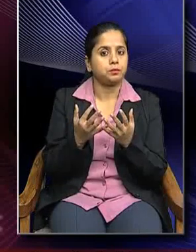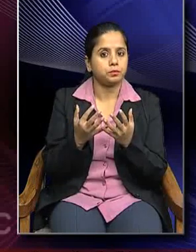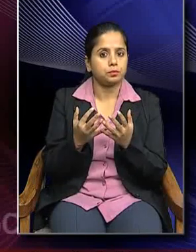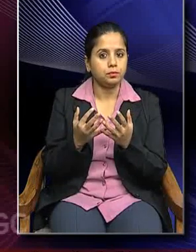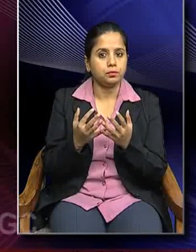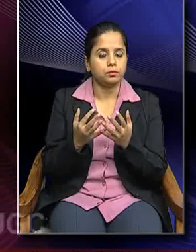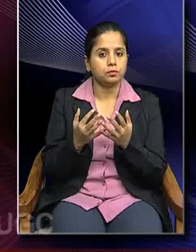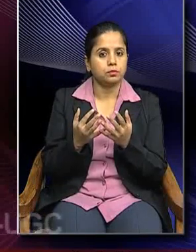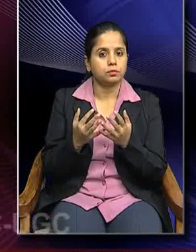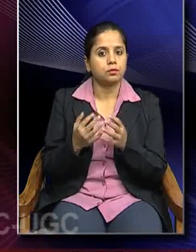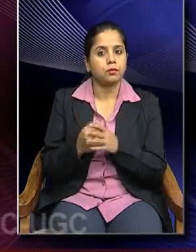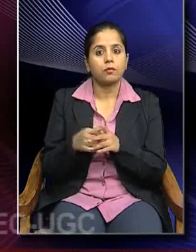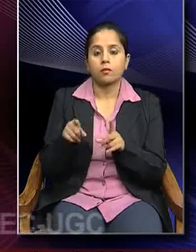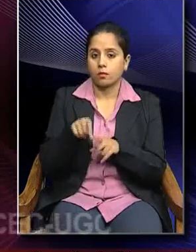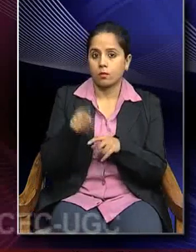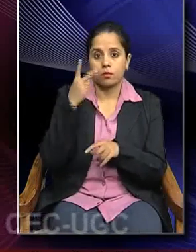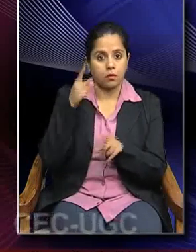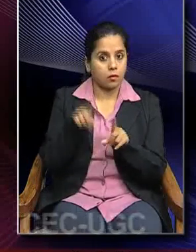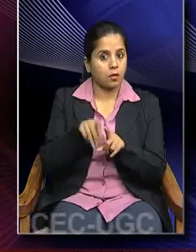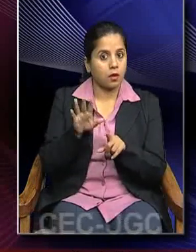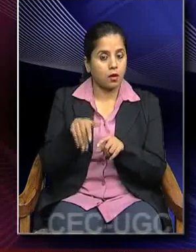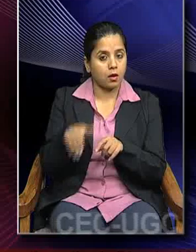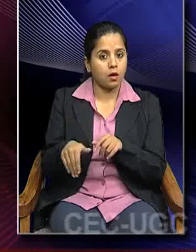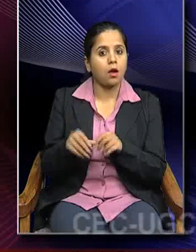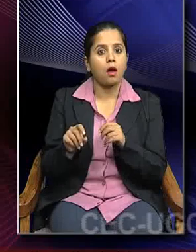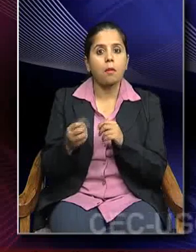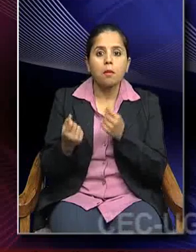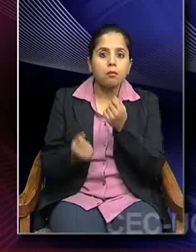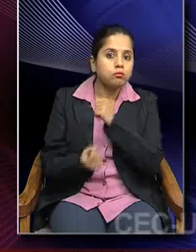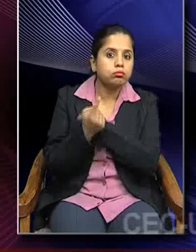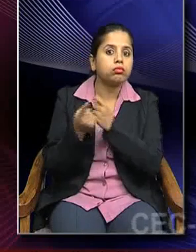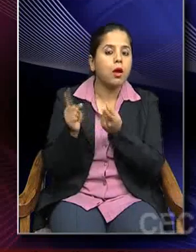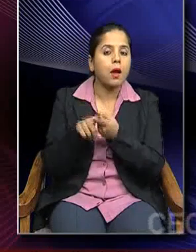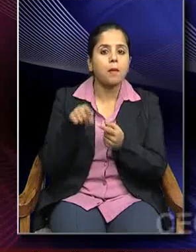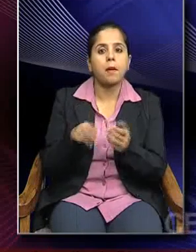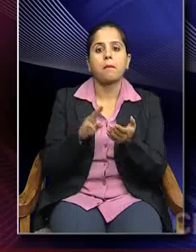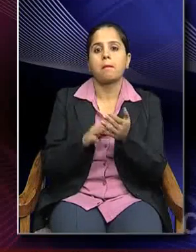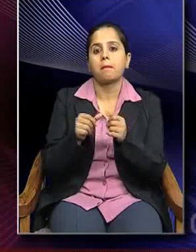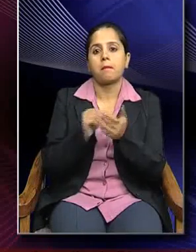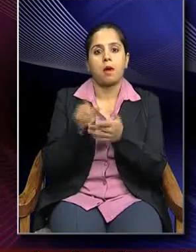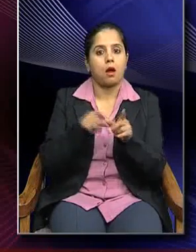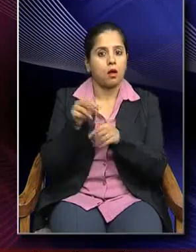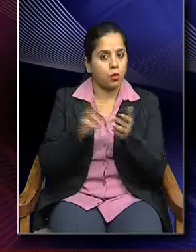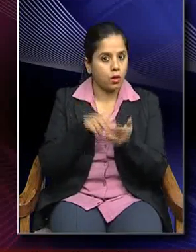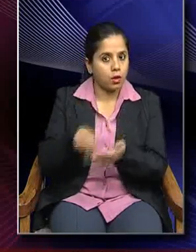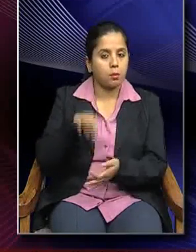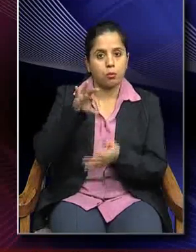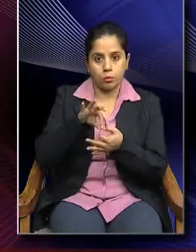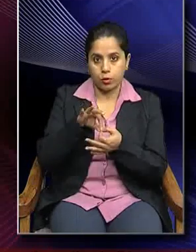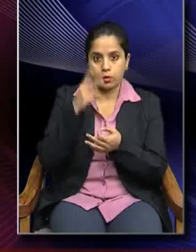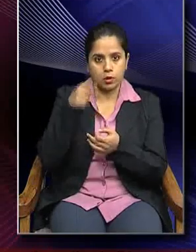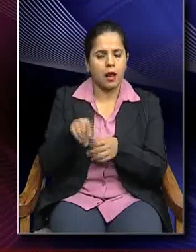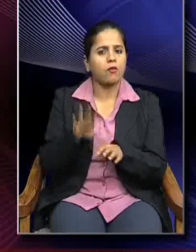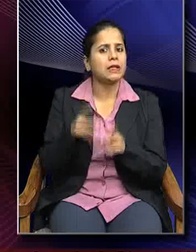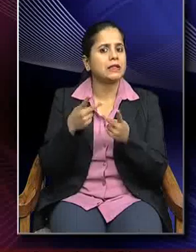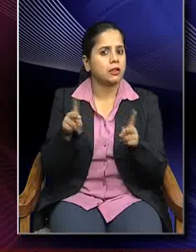there is this pertinence of emergence of Mahayan Buddhism which had a different